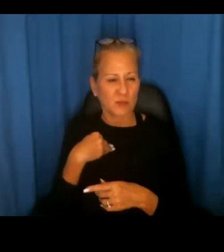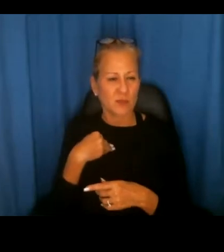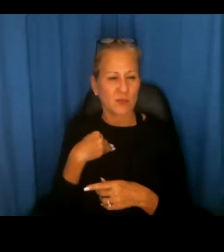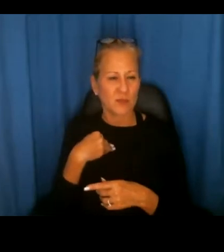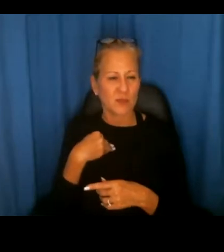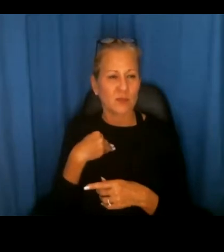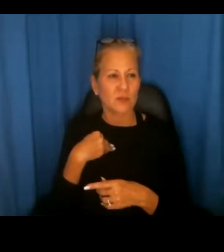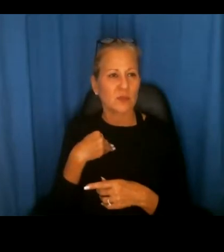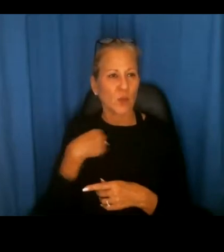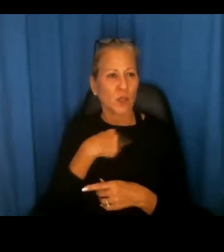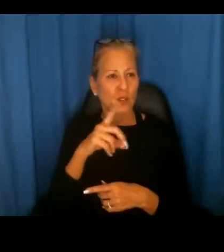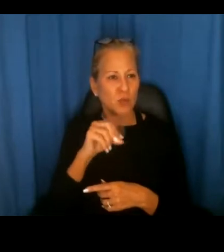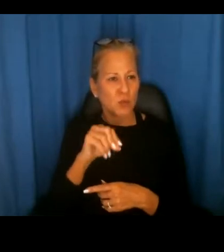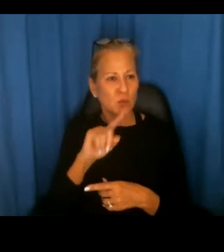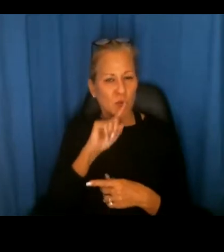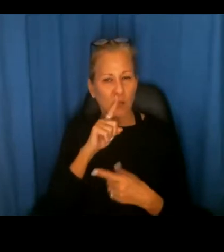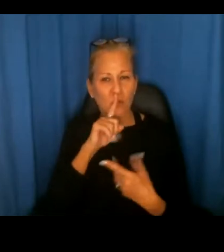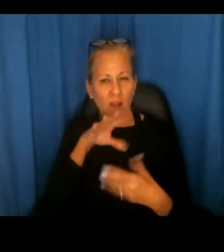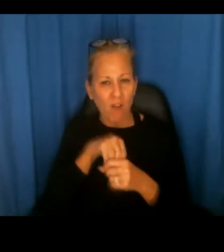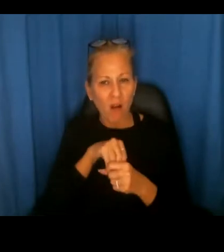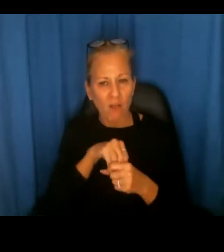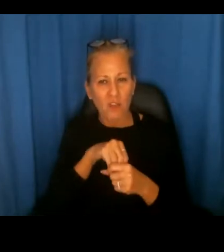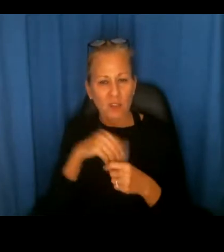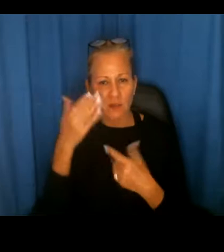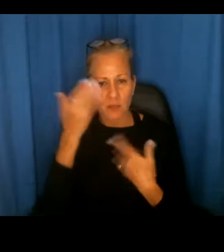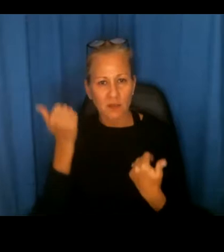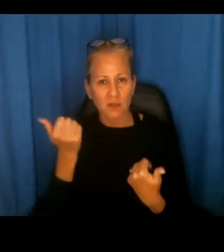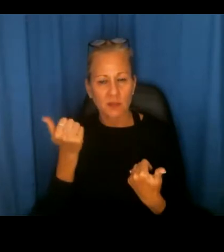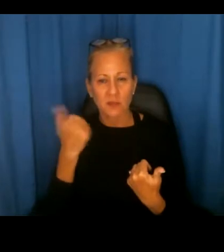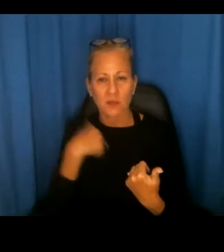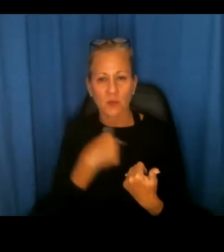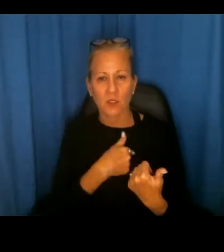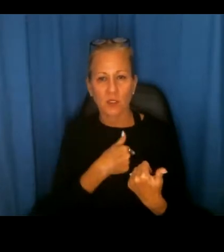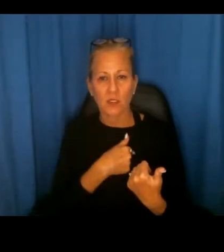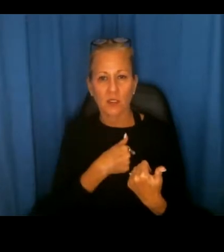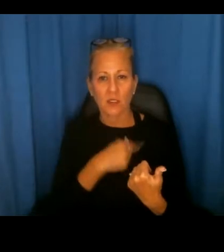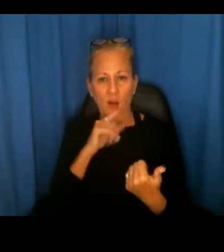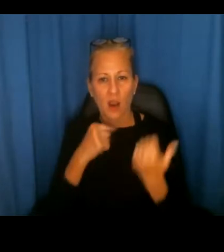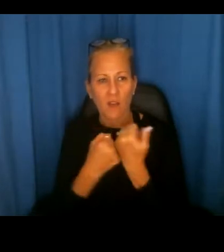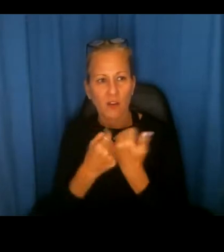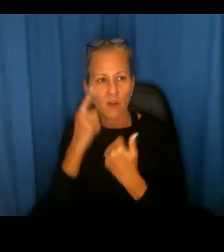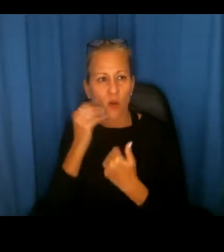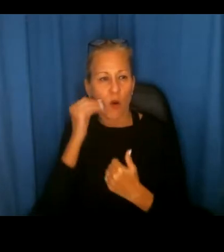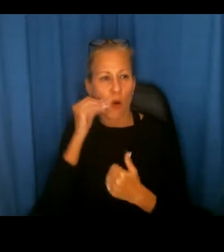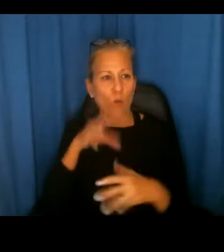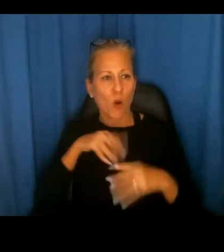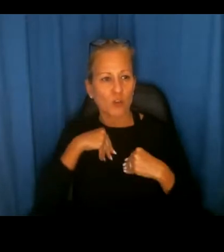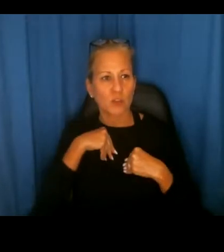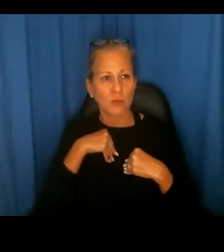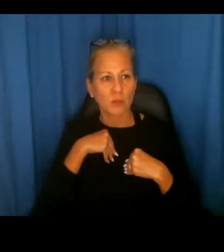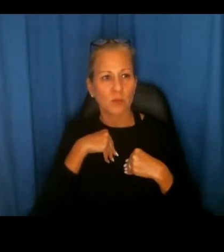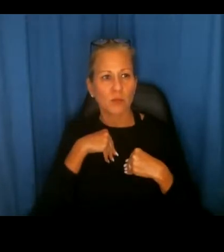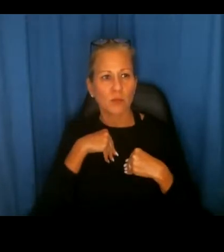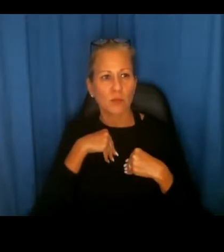so we do take a great interest in this, uh, especially since, uh, we are advocates for home ownership and this,